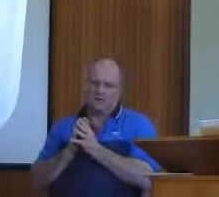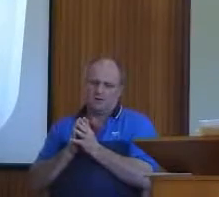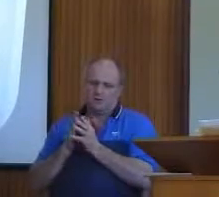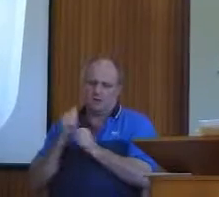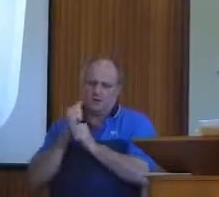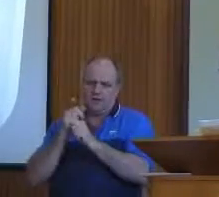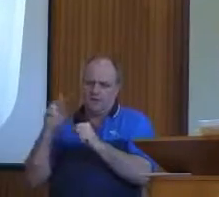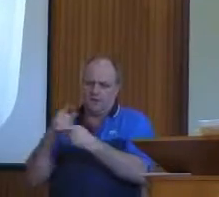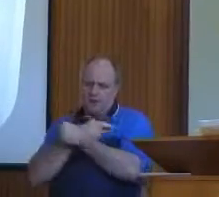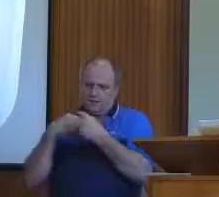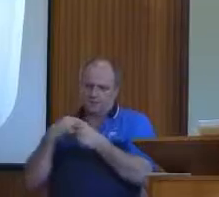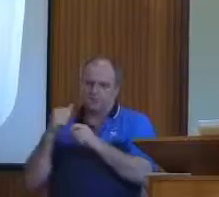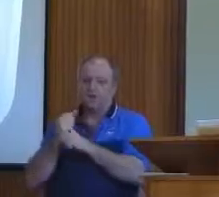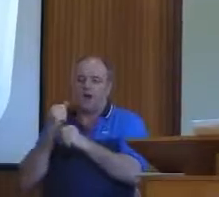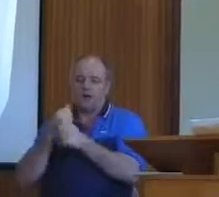11. It is a faithful saying.